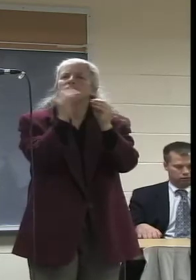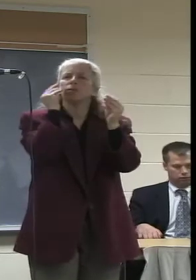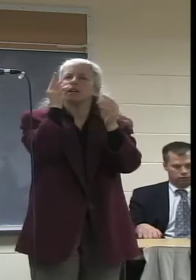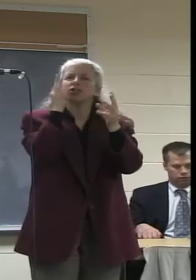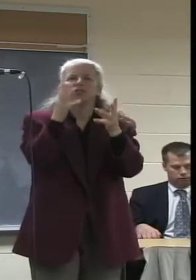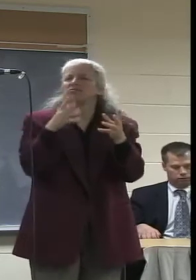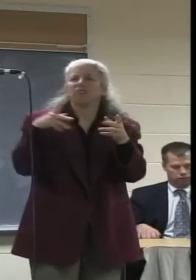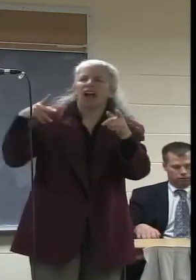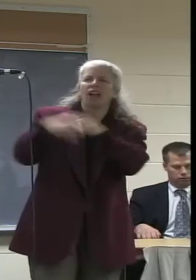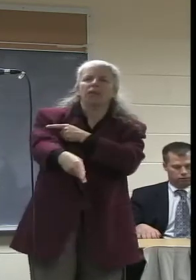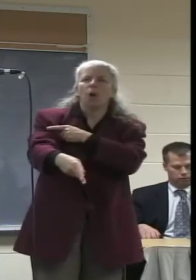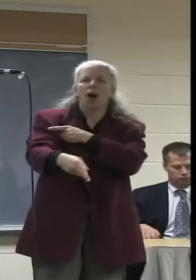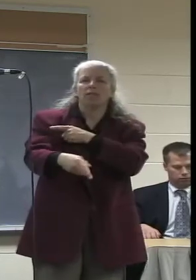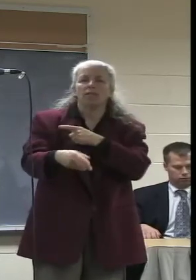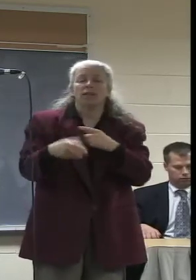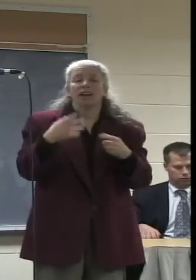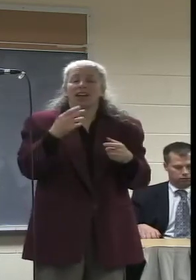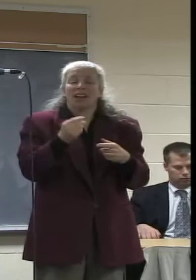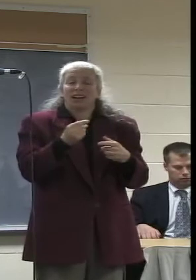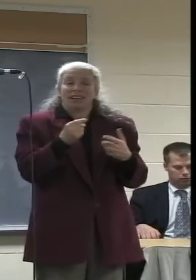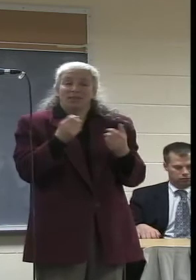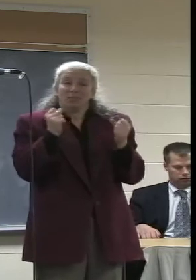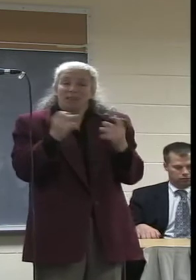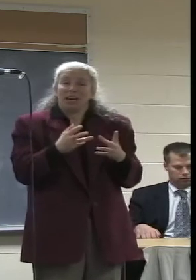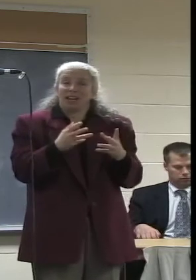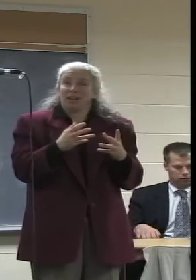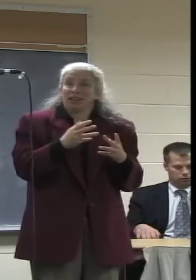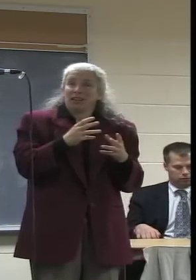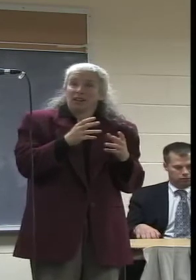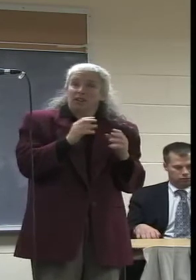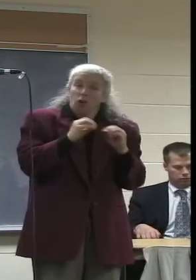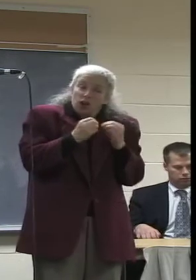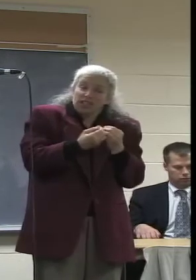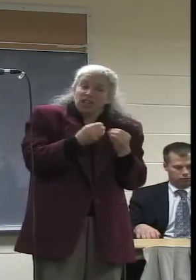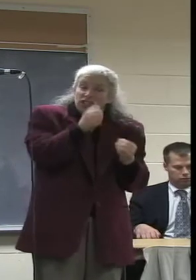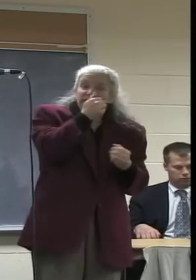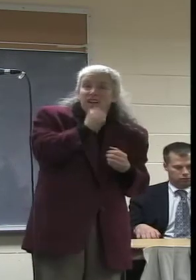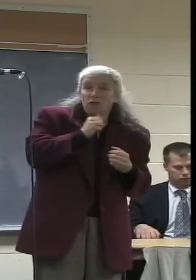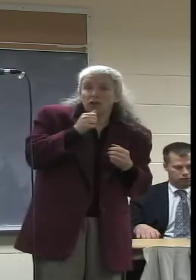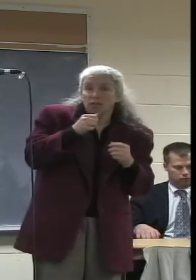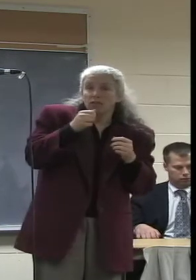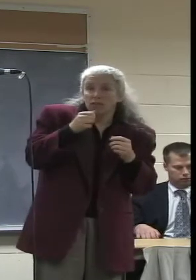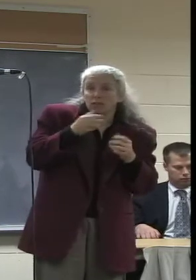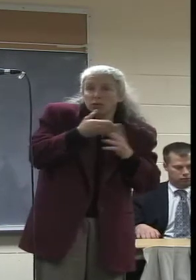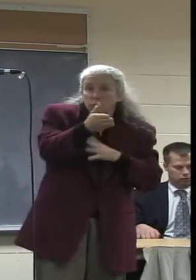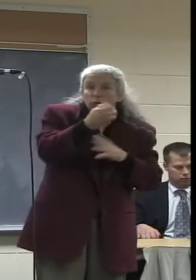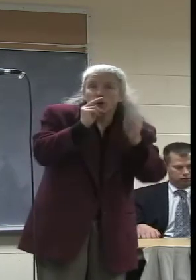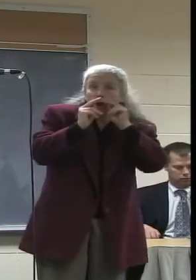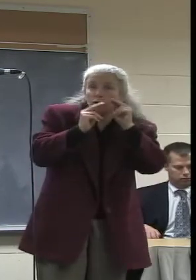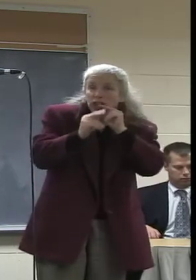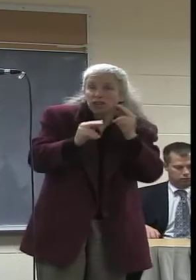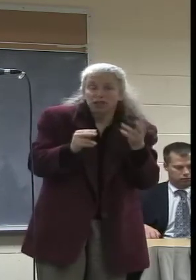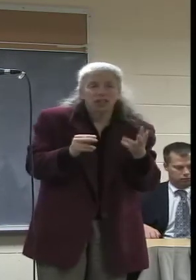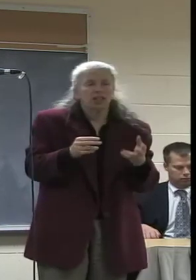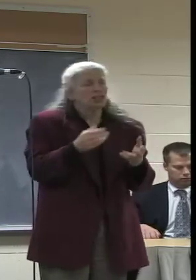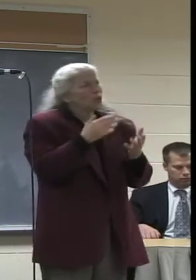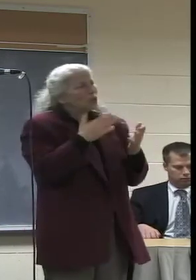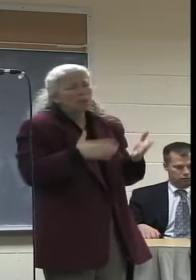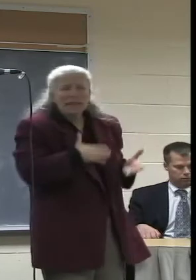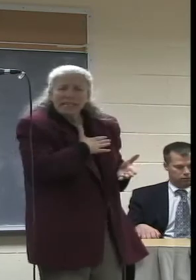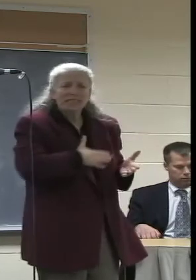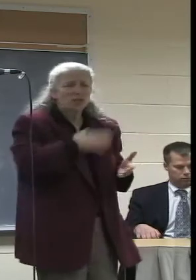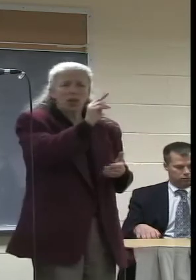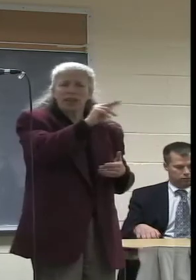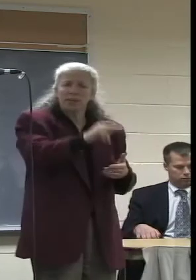impact of vital community centers like NCTV. To close, I urge Comcast and the City of Northampton to support